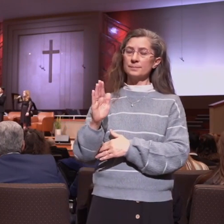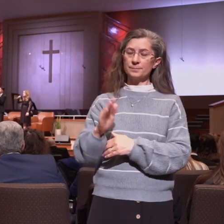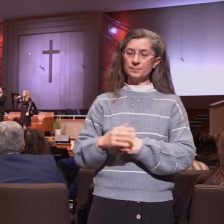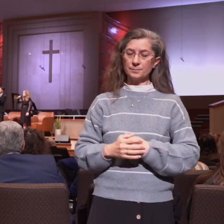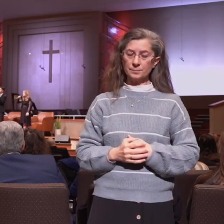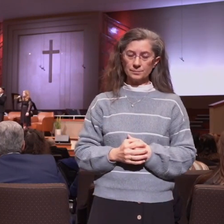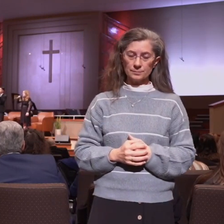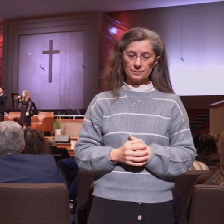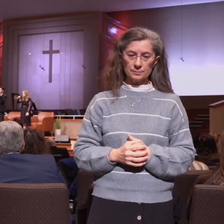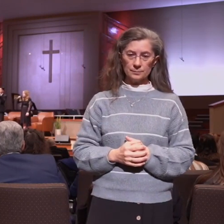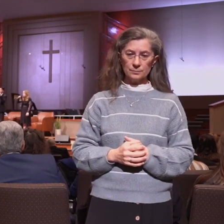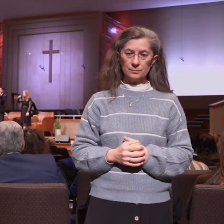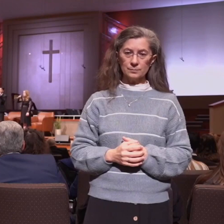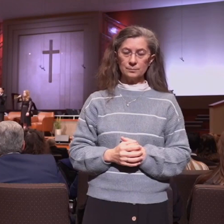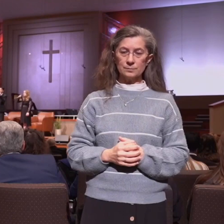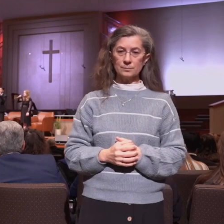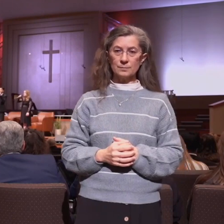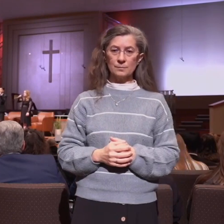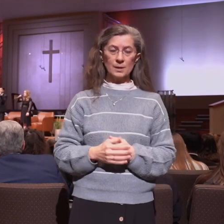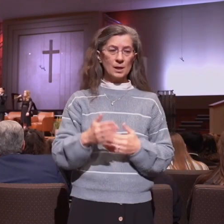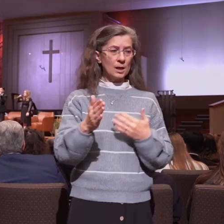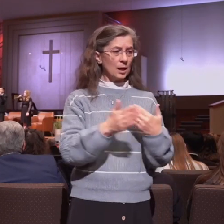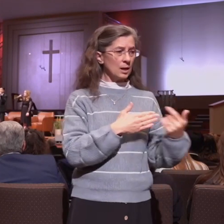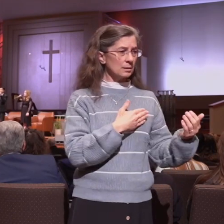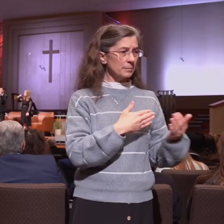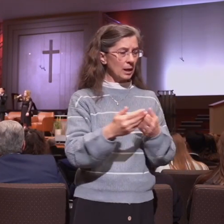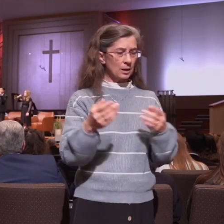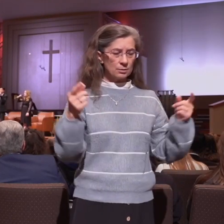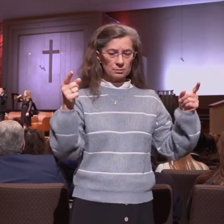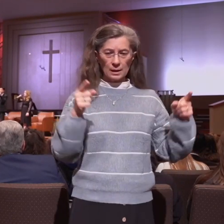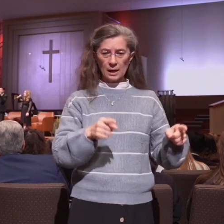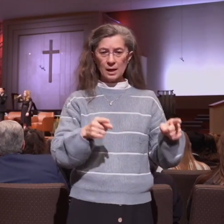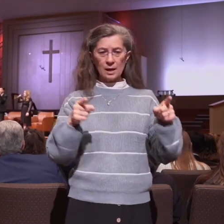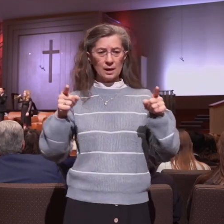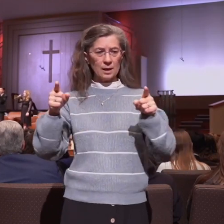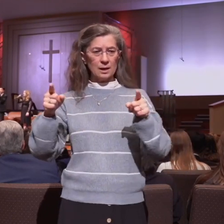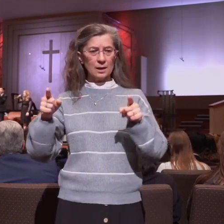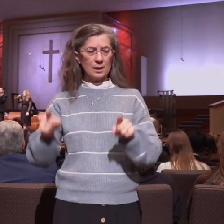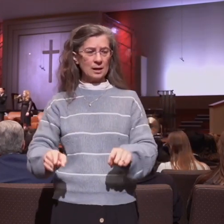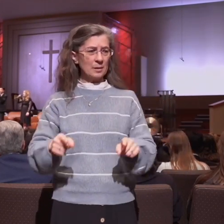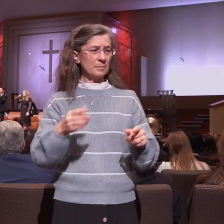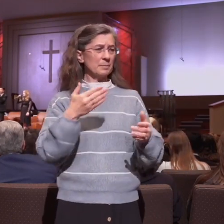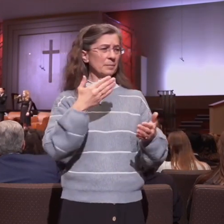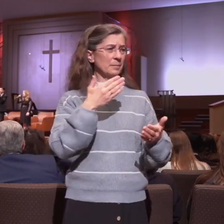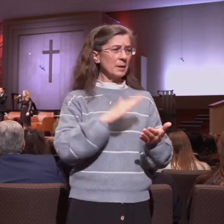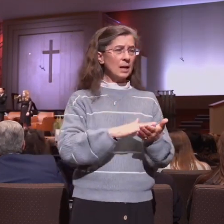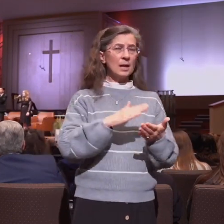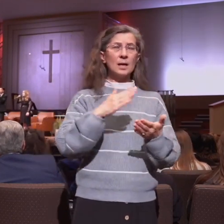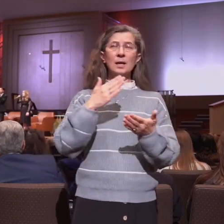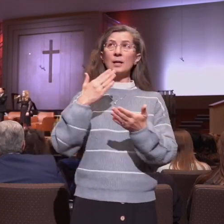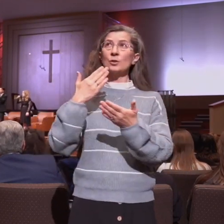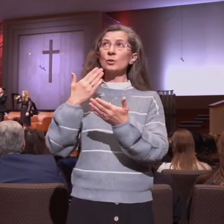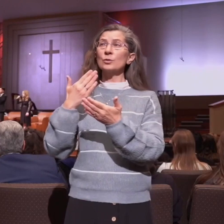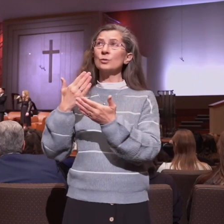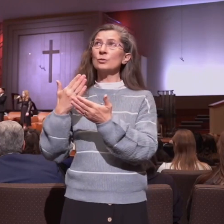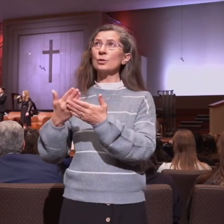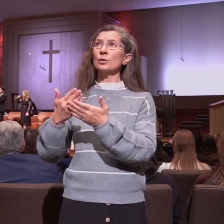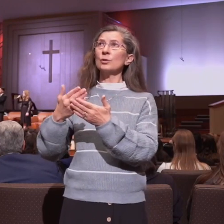We you chose to never work again, we will still be